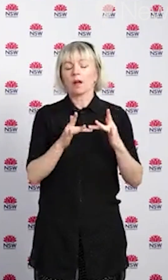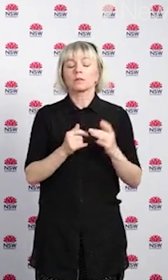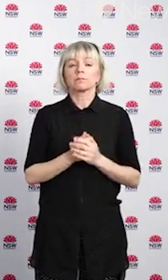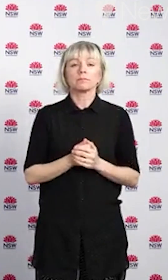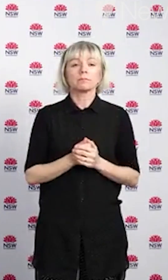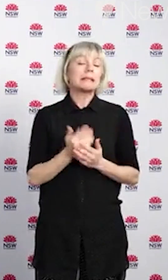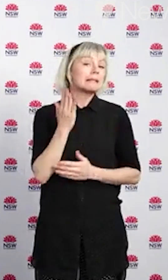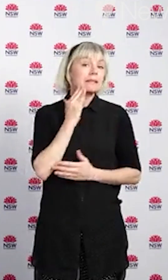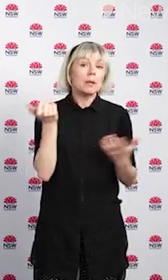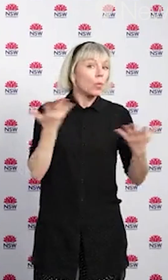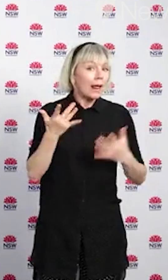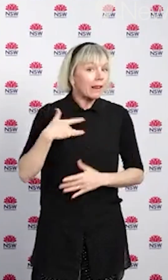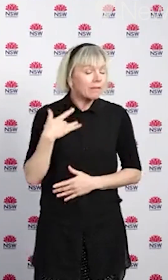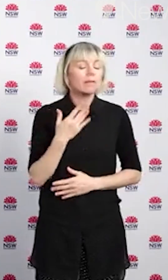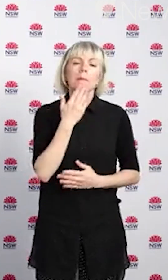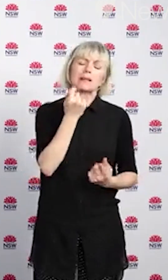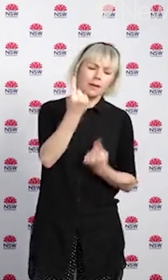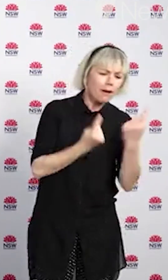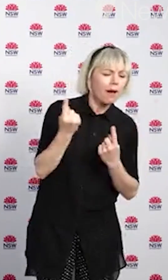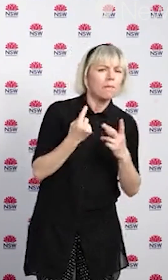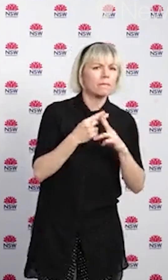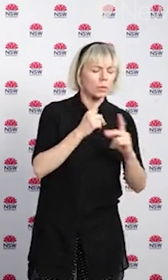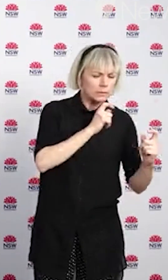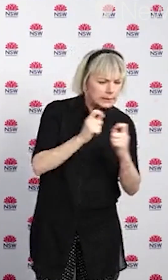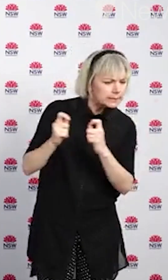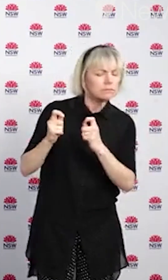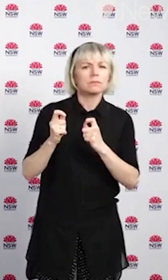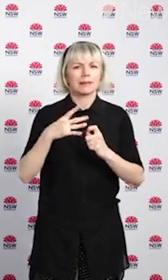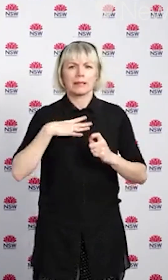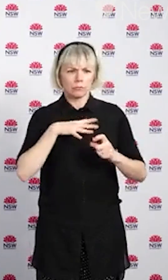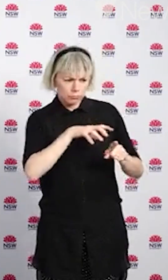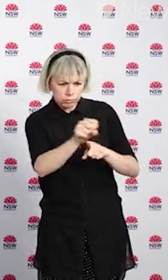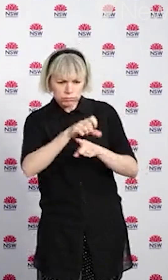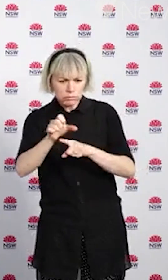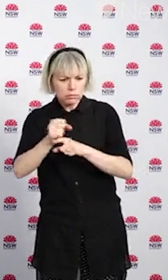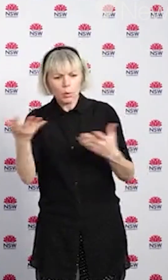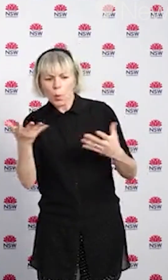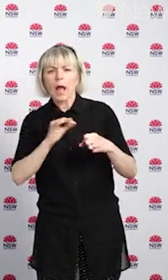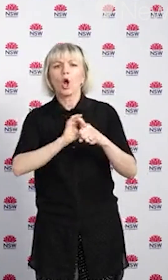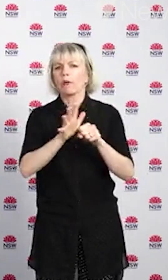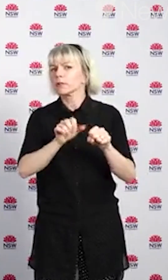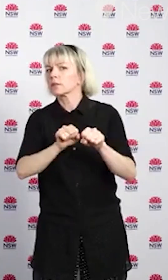matter how slight your symptoms so that we can identify if you have COVID and help protect your family and friends.